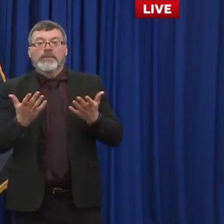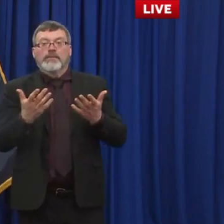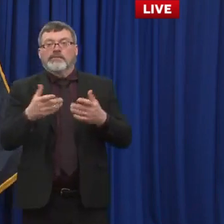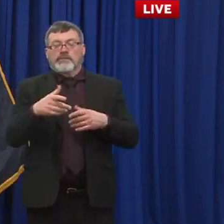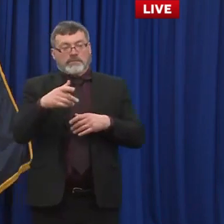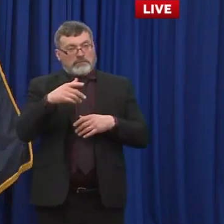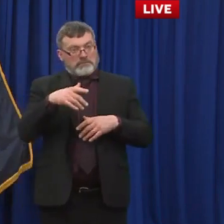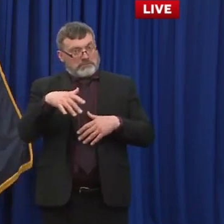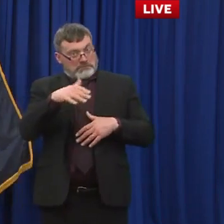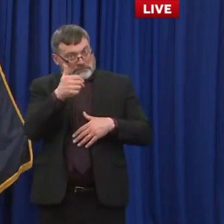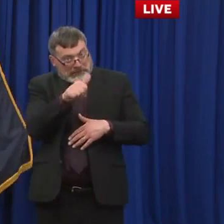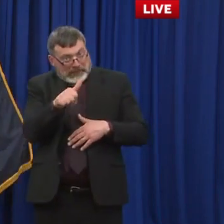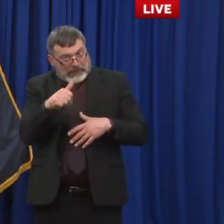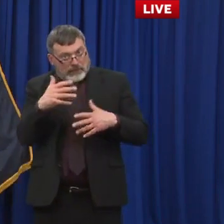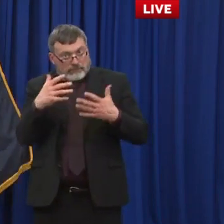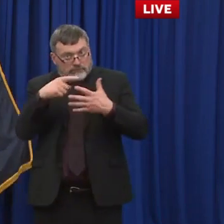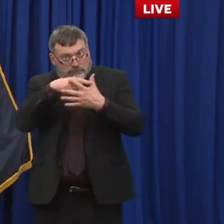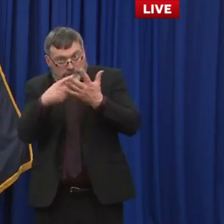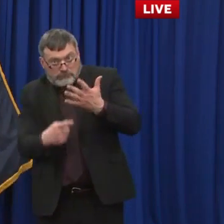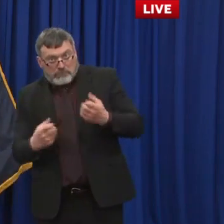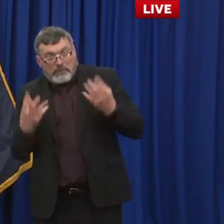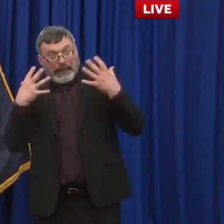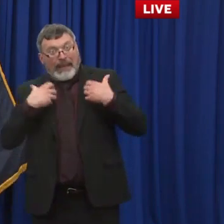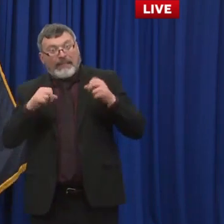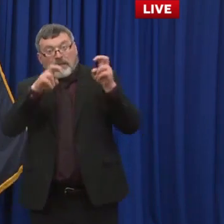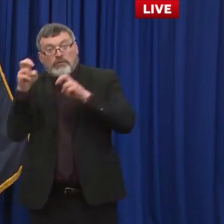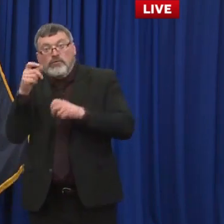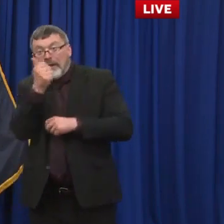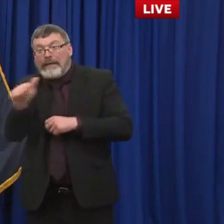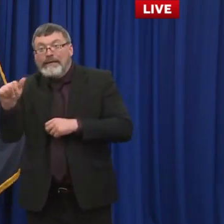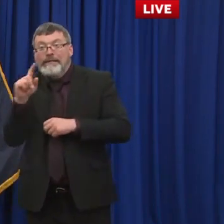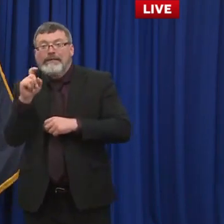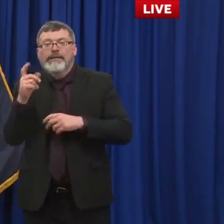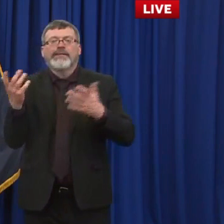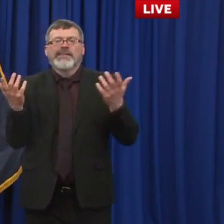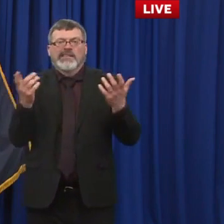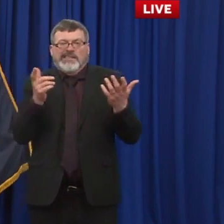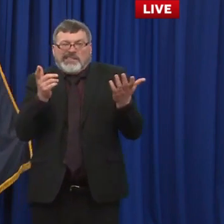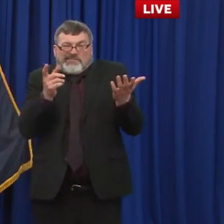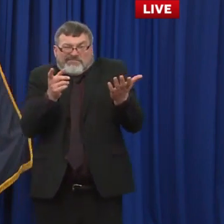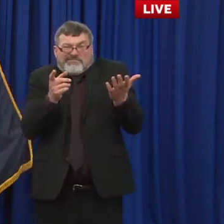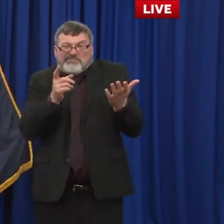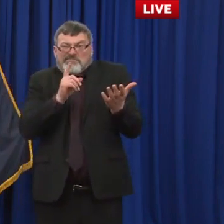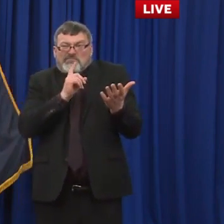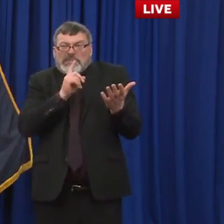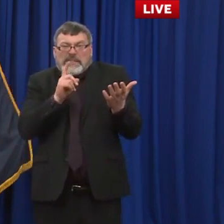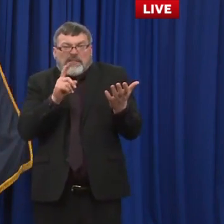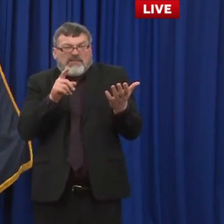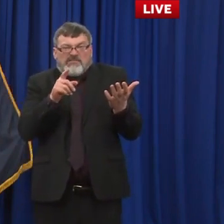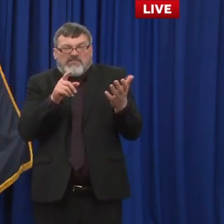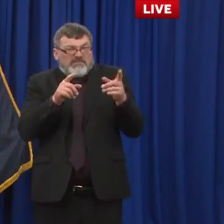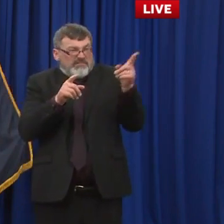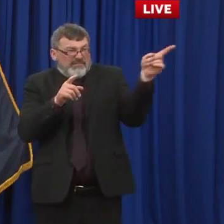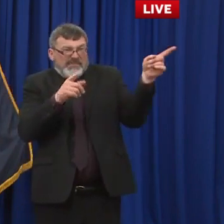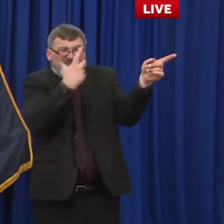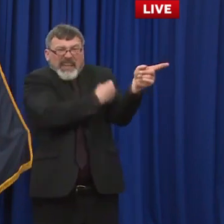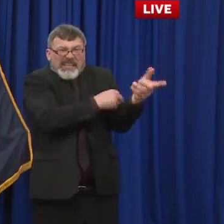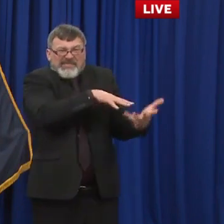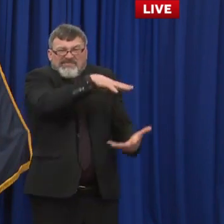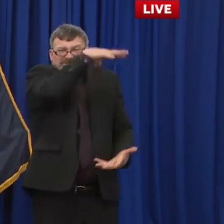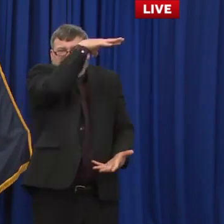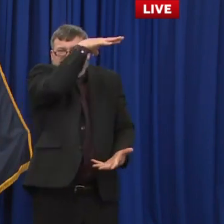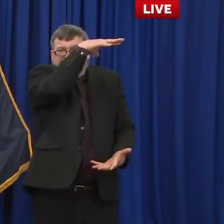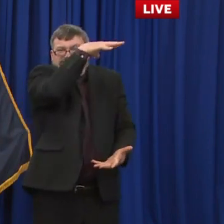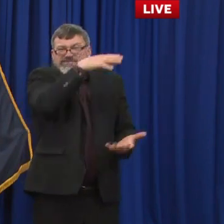um and we're really at that point where because vaccine is so readily available because we've been able to protect the most vulnerable part of our population